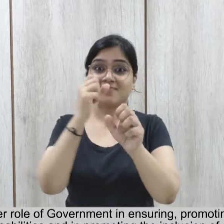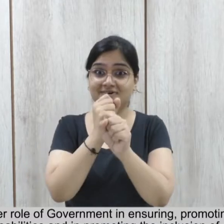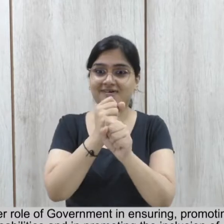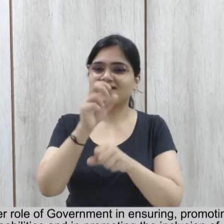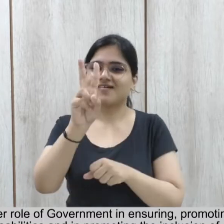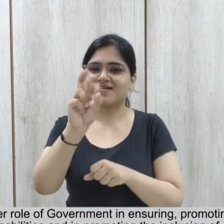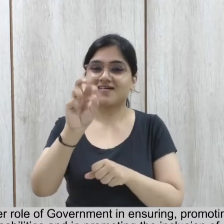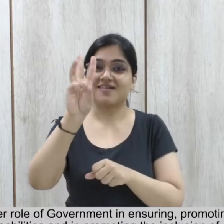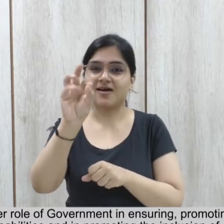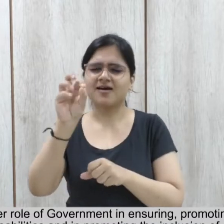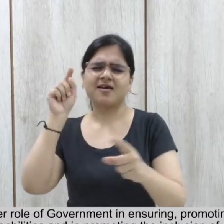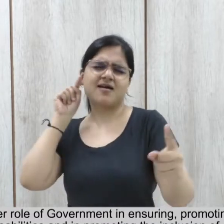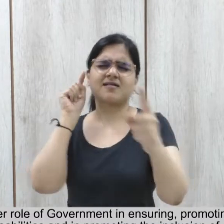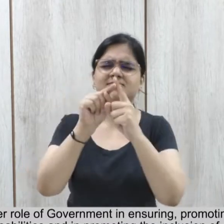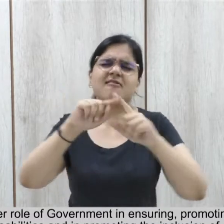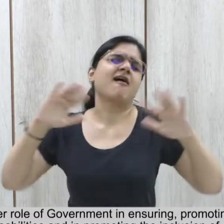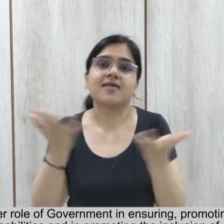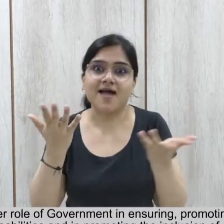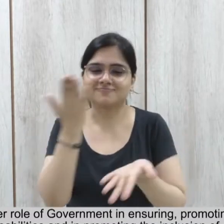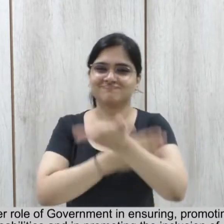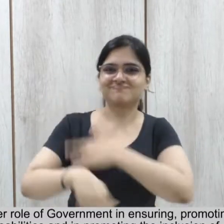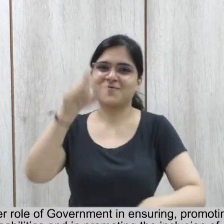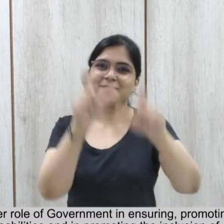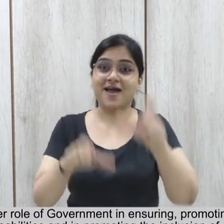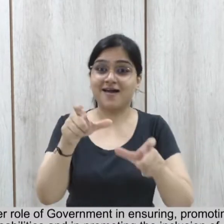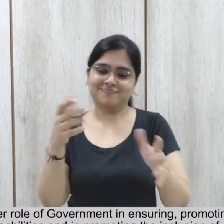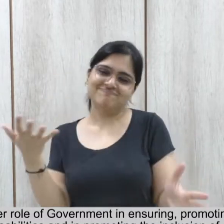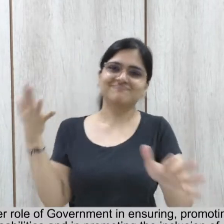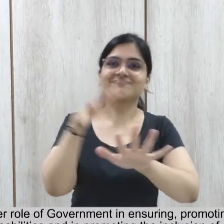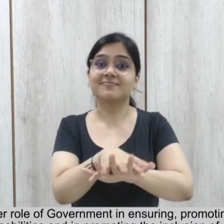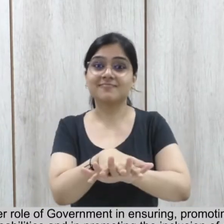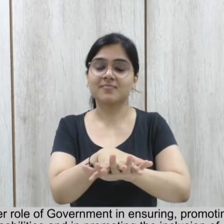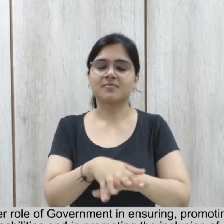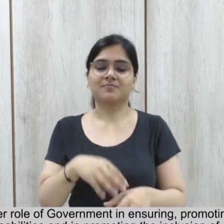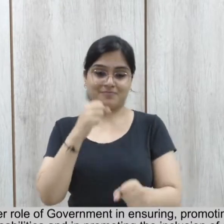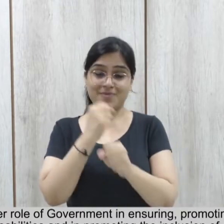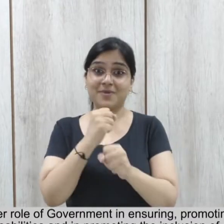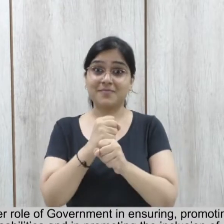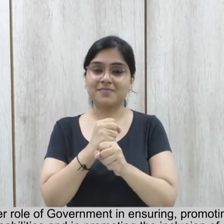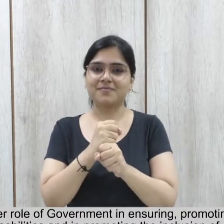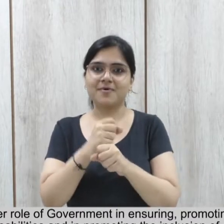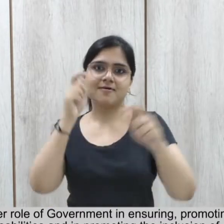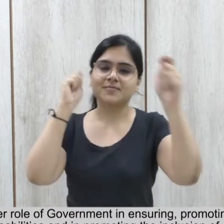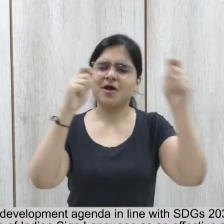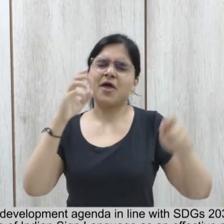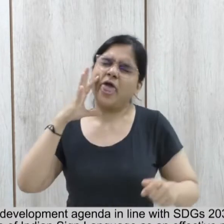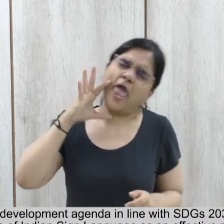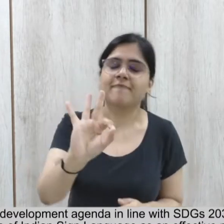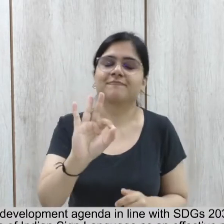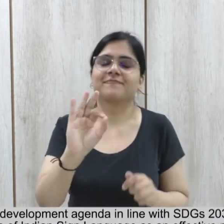rights of persons with disabilities. Recognizes in promoting the inclusion of disability dimensions in the development agenda in